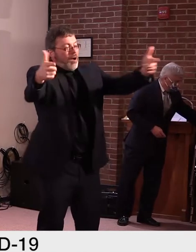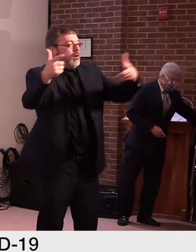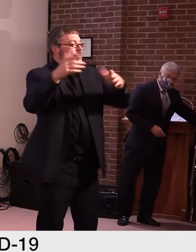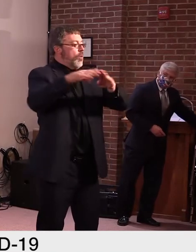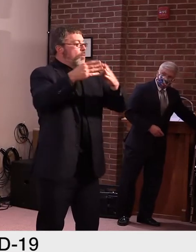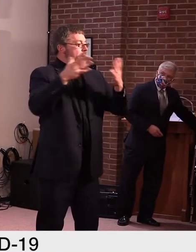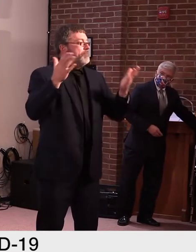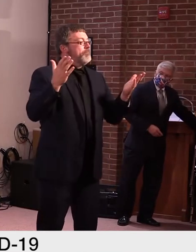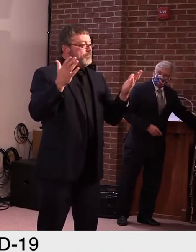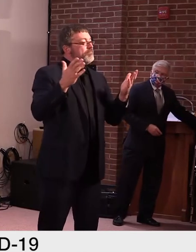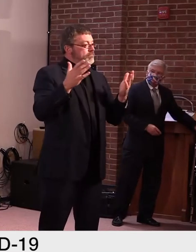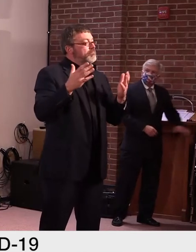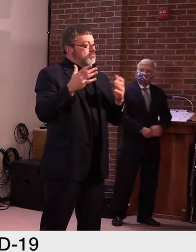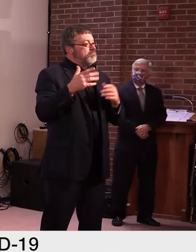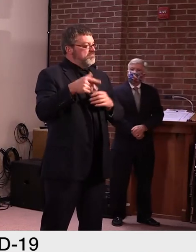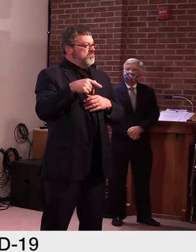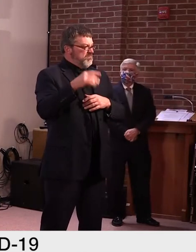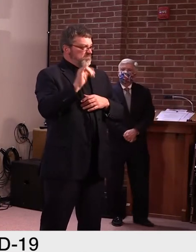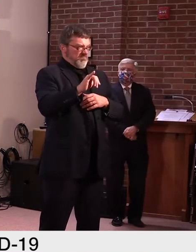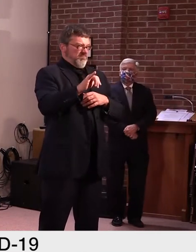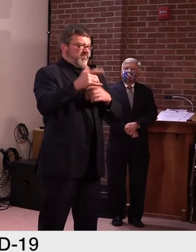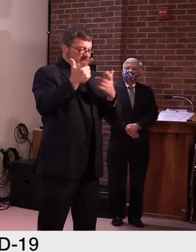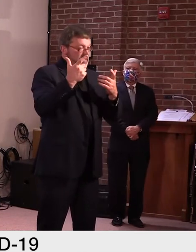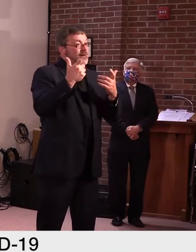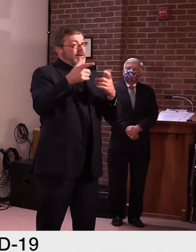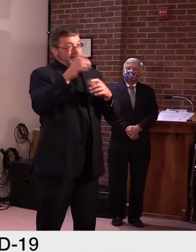we'll put the work search requirements back into place.